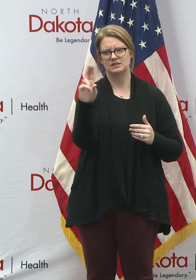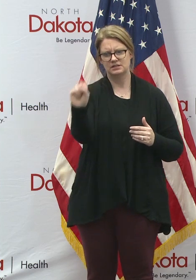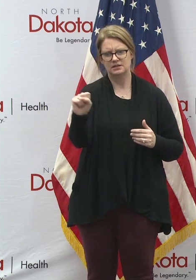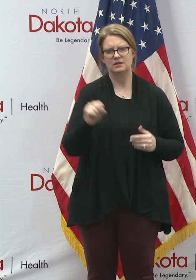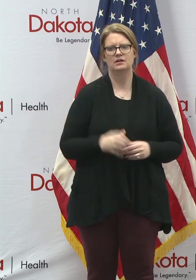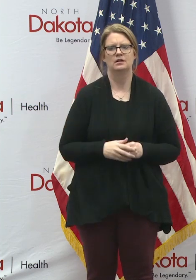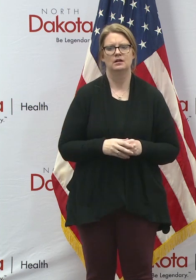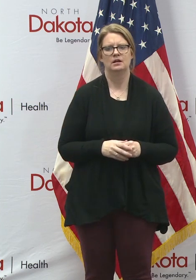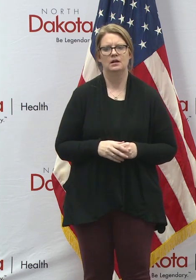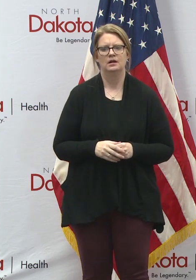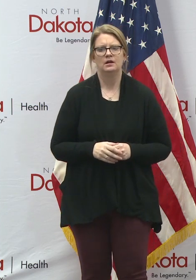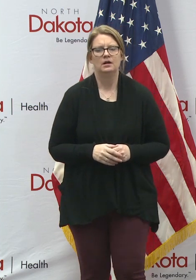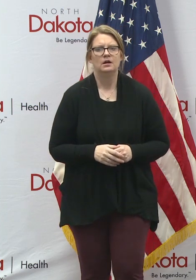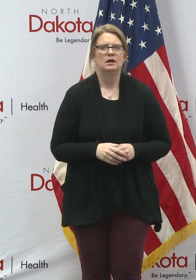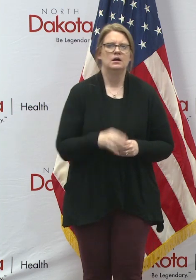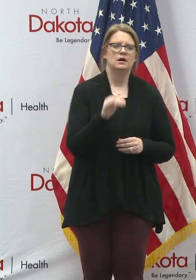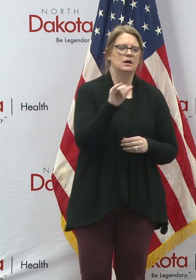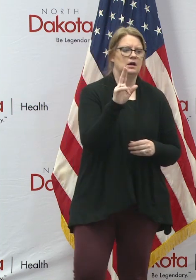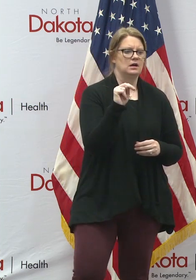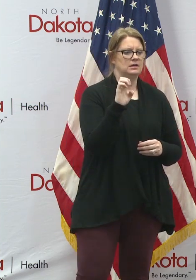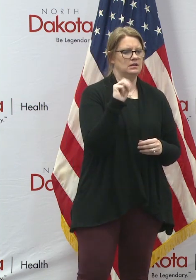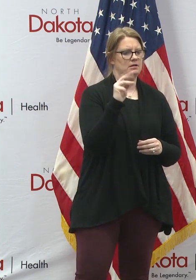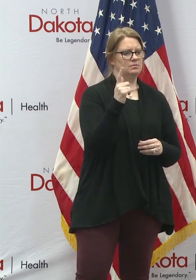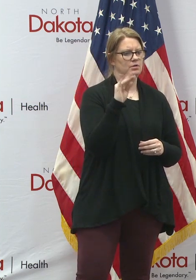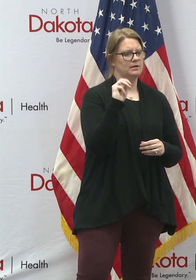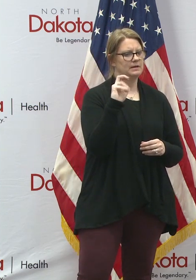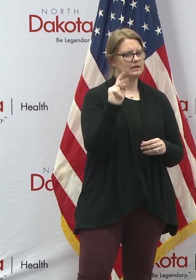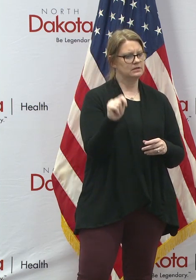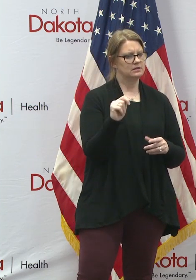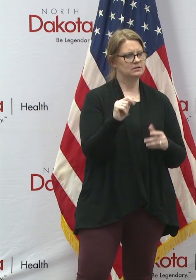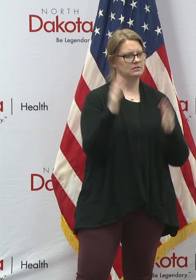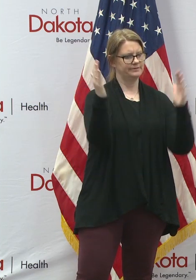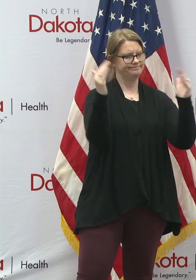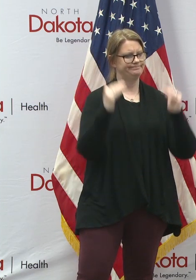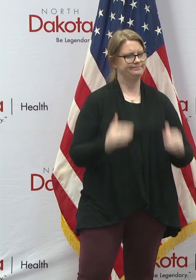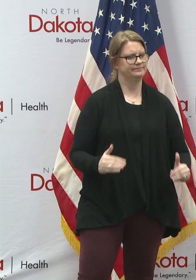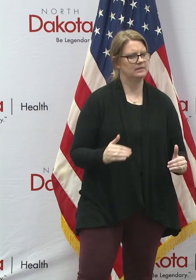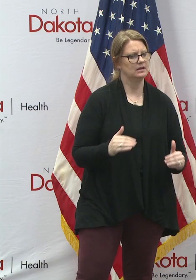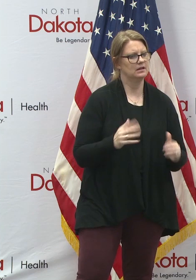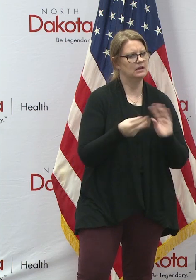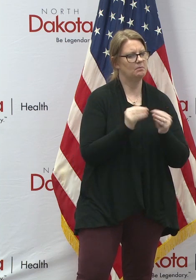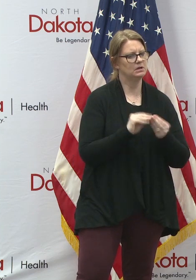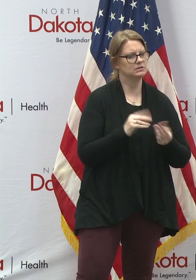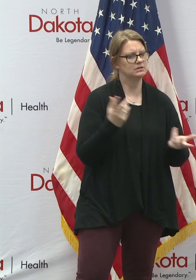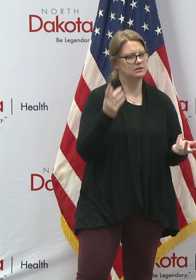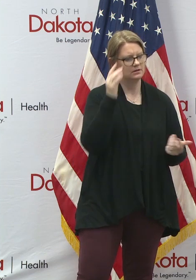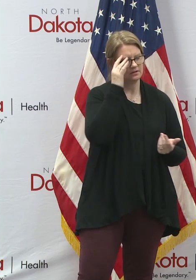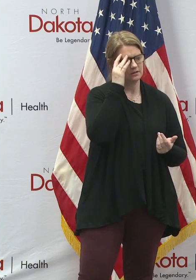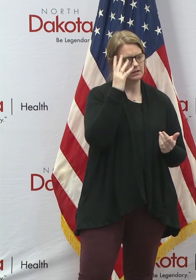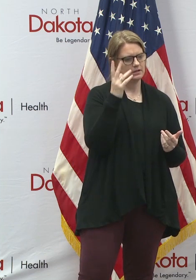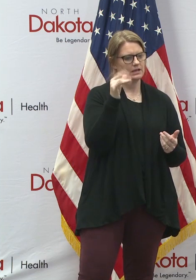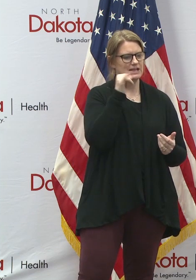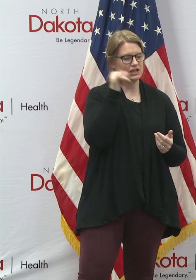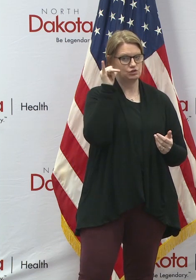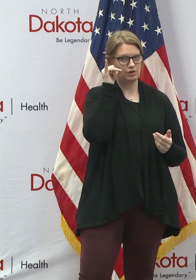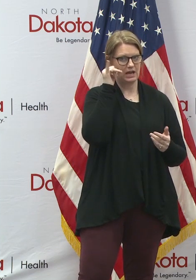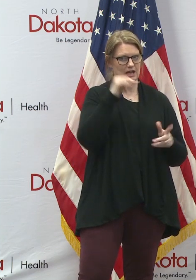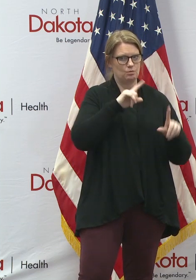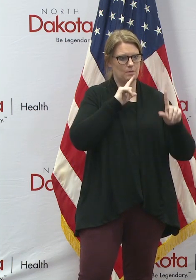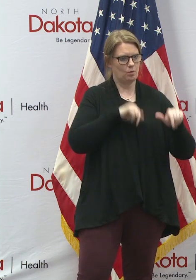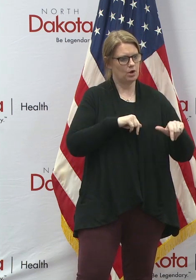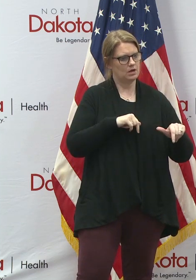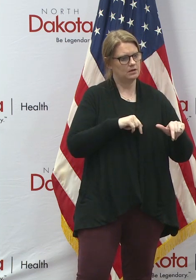Next topic, unemployment count. I'll just skip to the punchline. Yesterday we reported